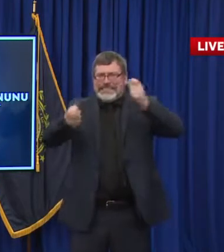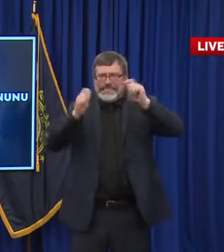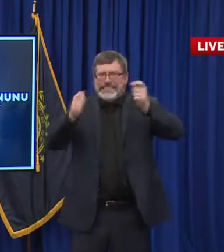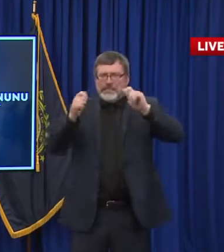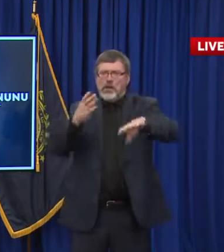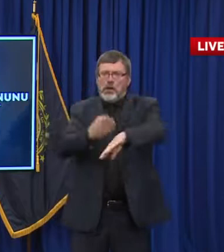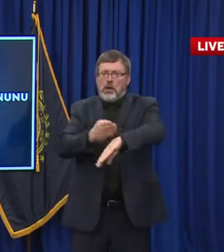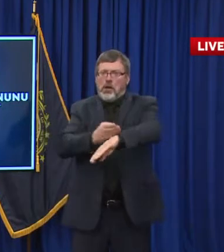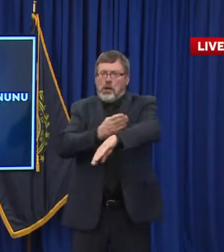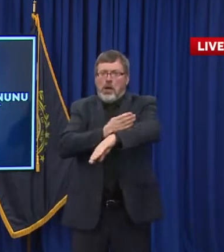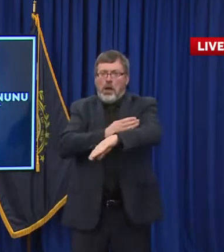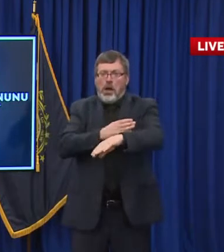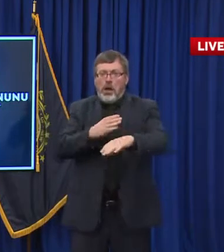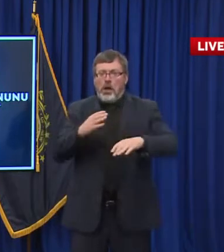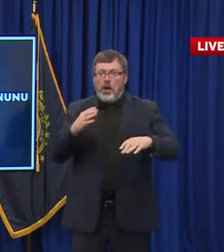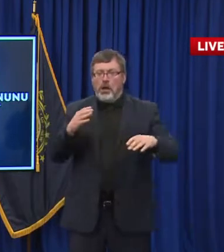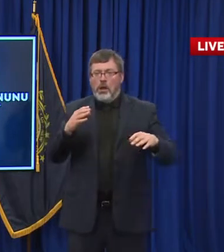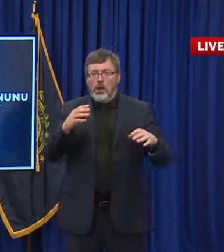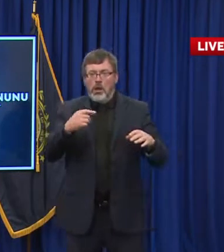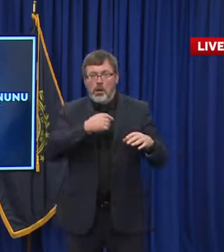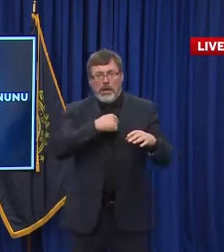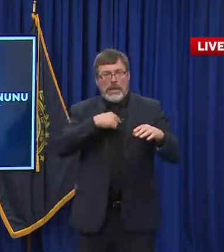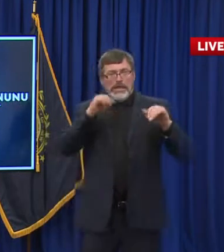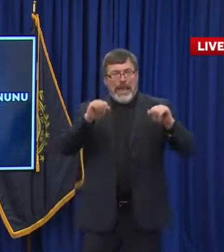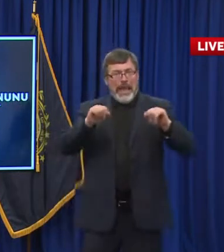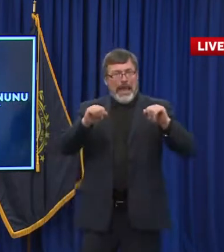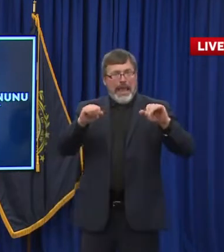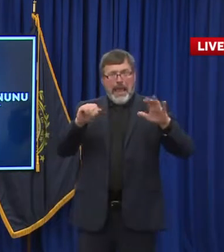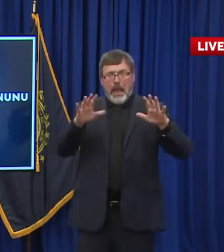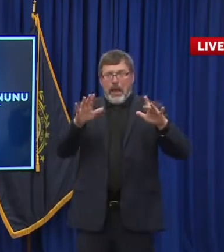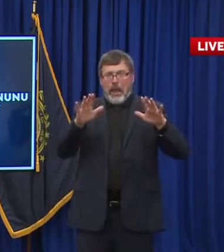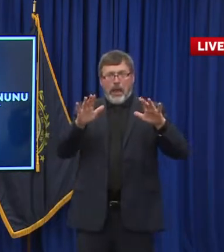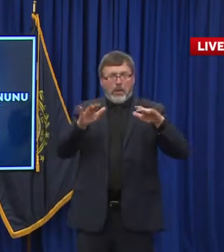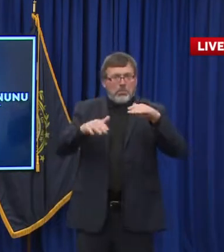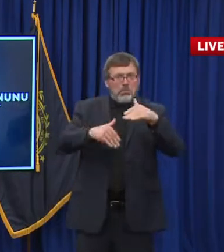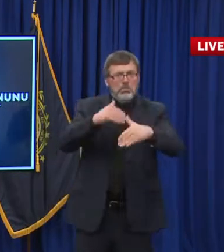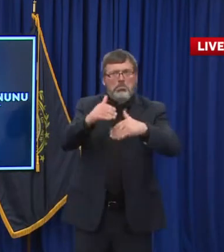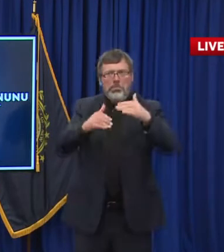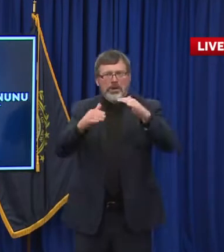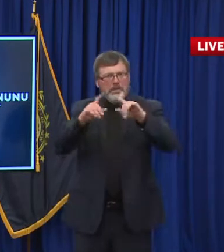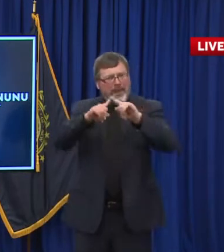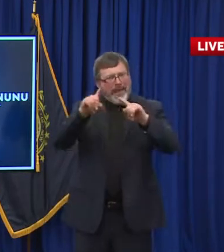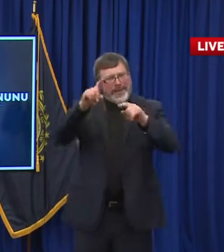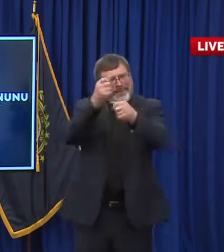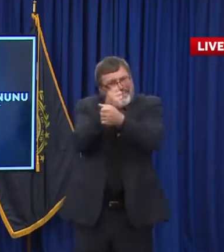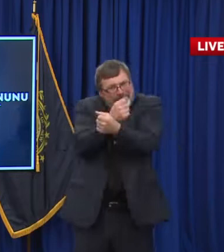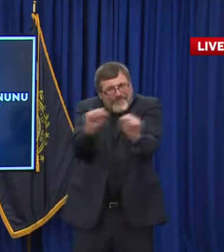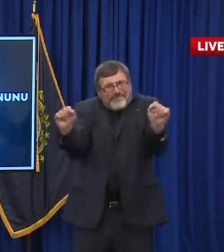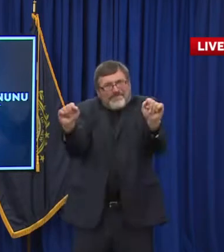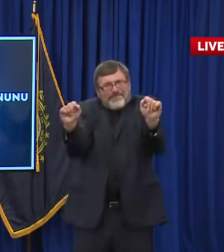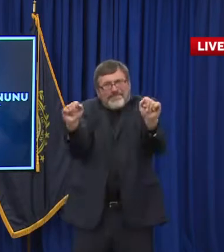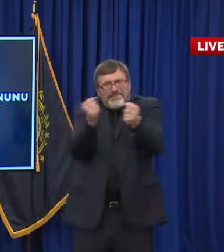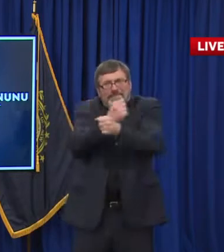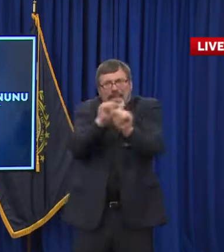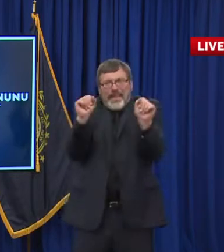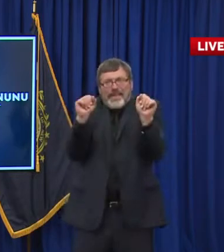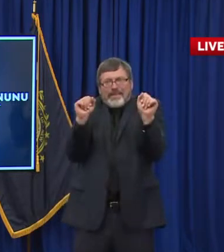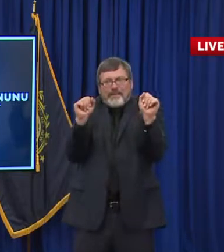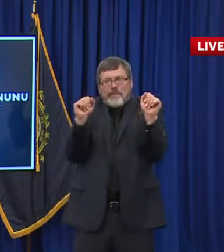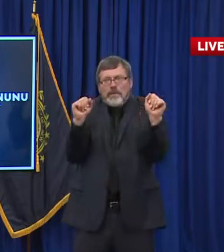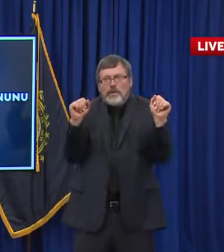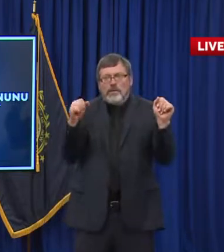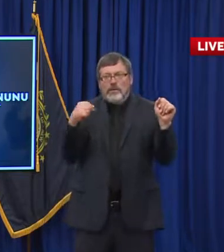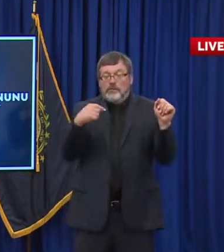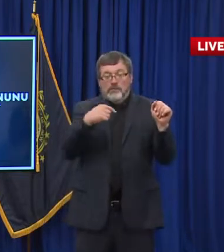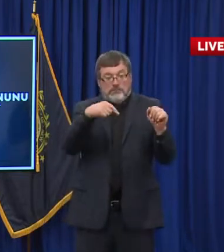keep our numbers down, make sure the testing is there. So I just can't emphasize it enough. We are very much still in this and will be for